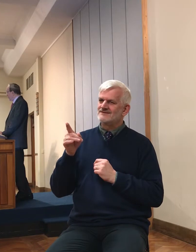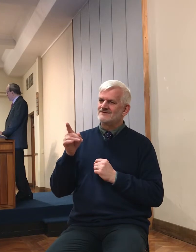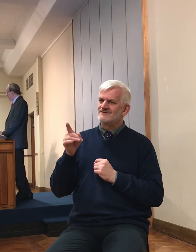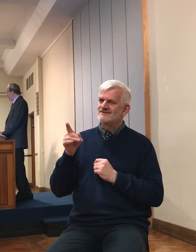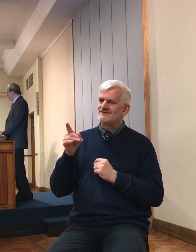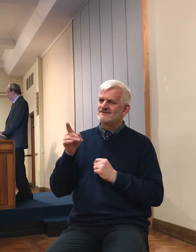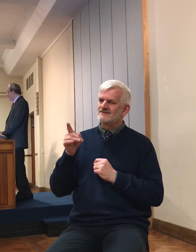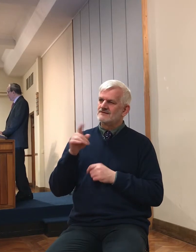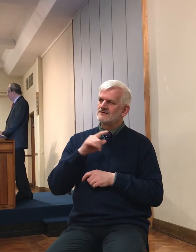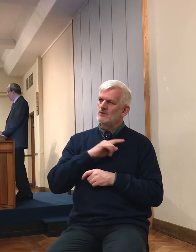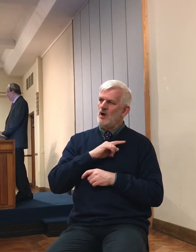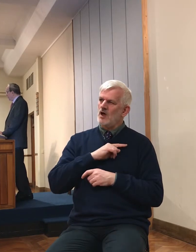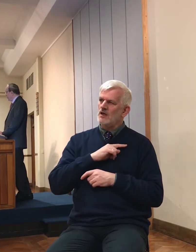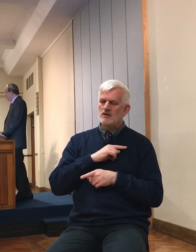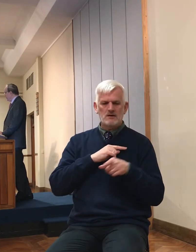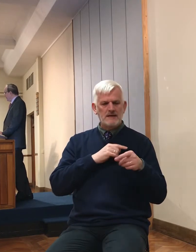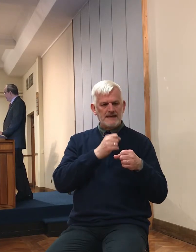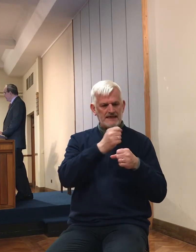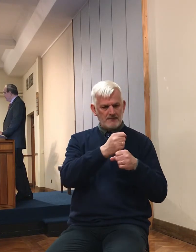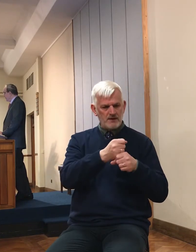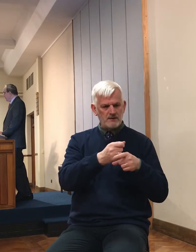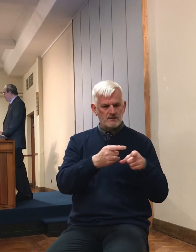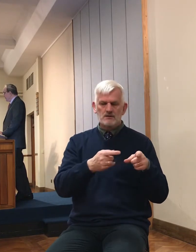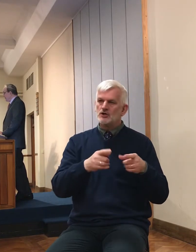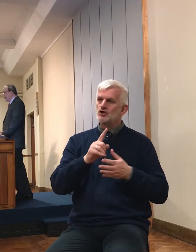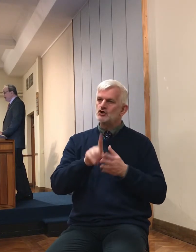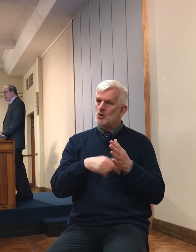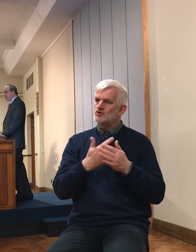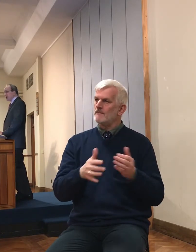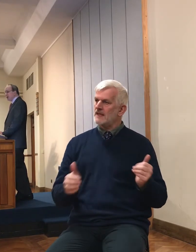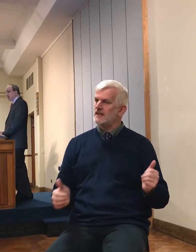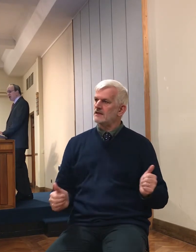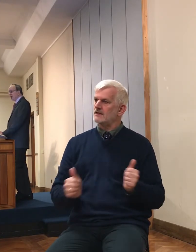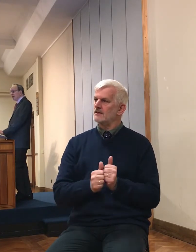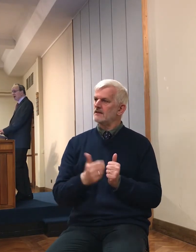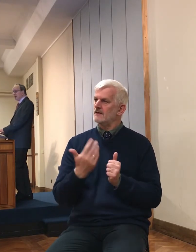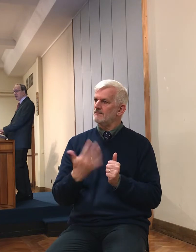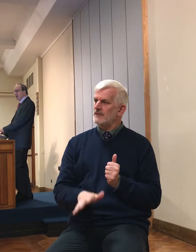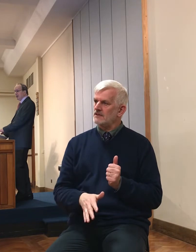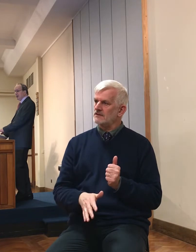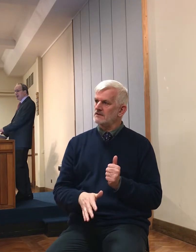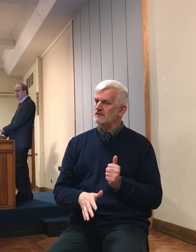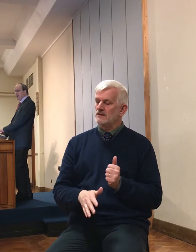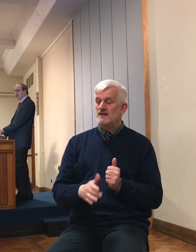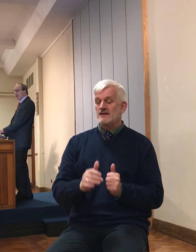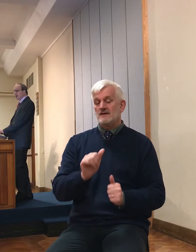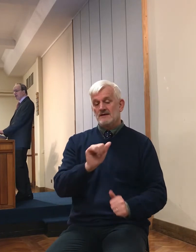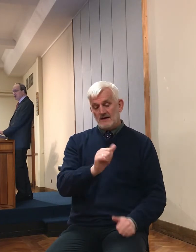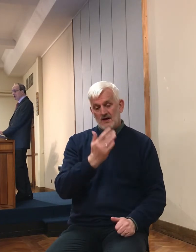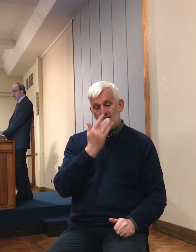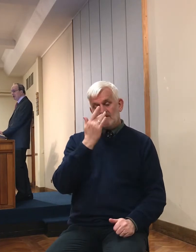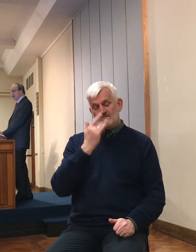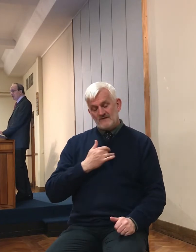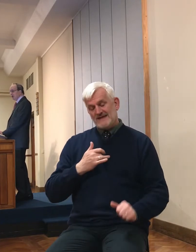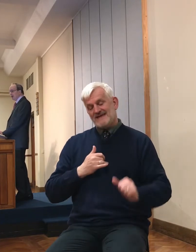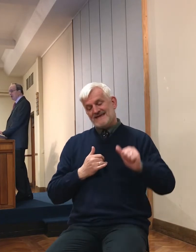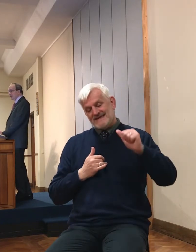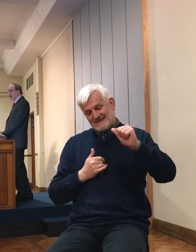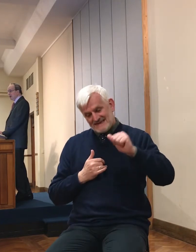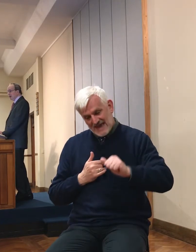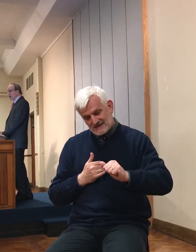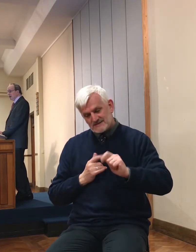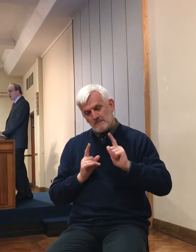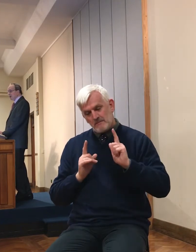Israel. He's made a treaty with them. Yes, he's got to swallow hard and against the wishes of his